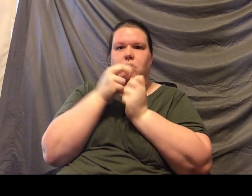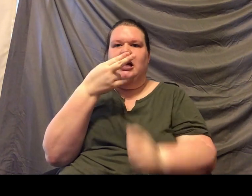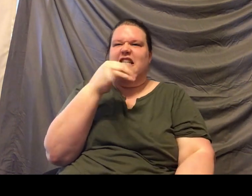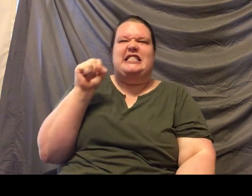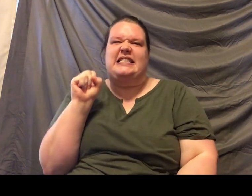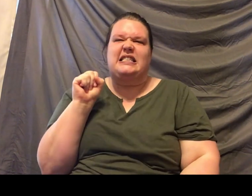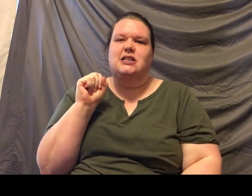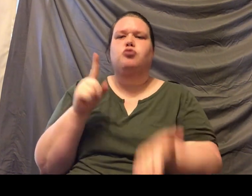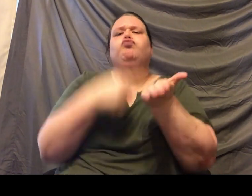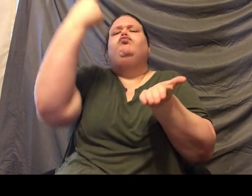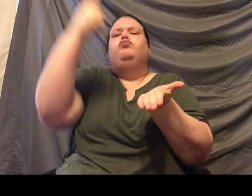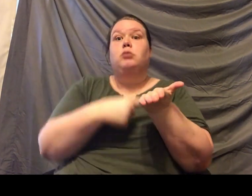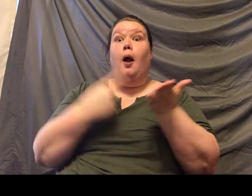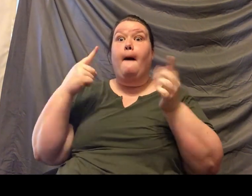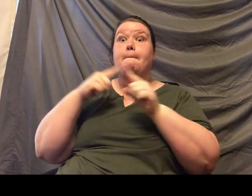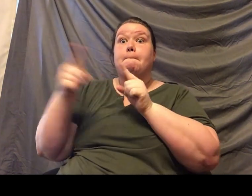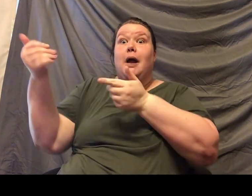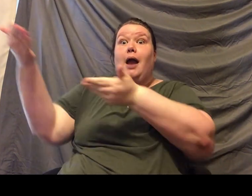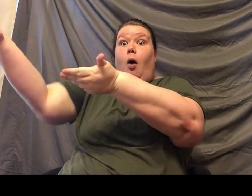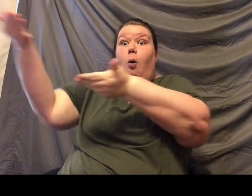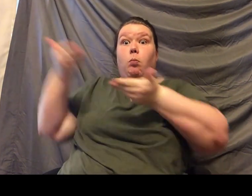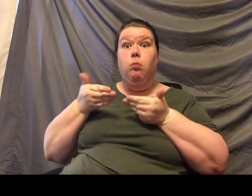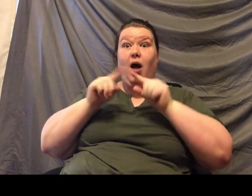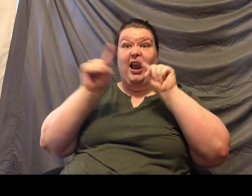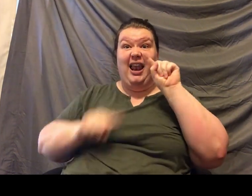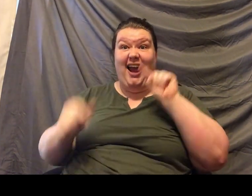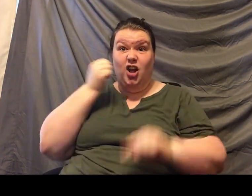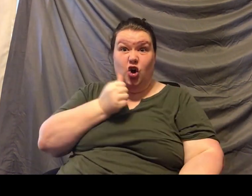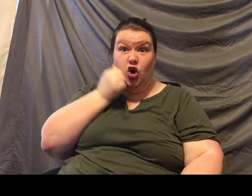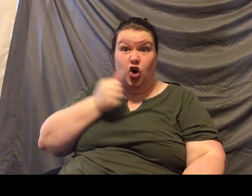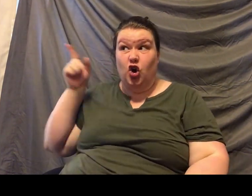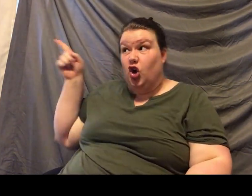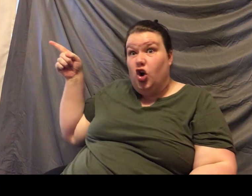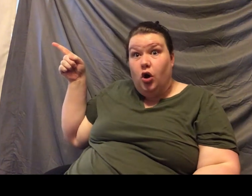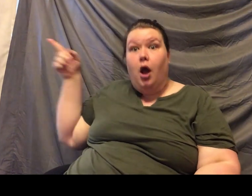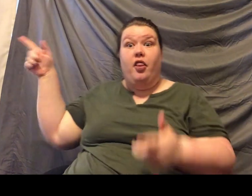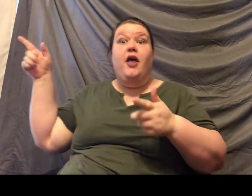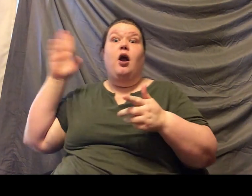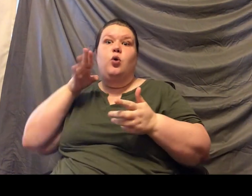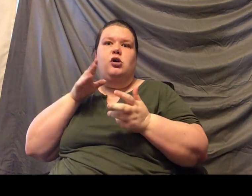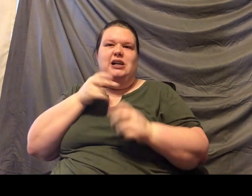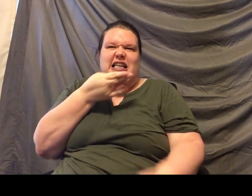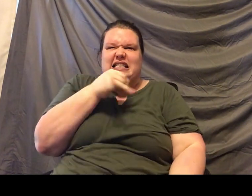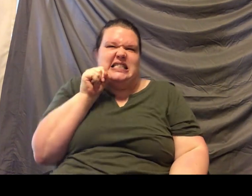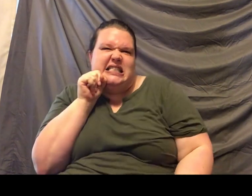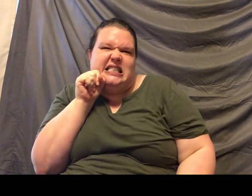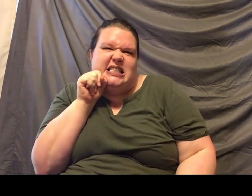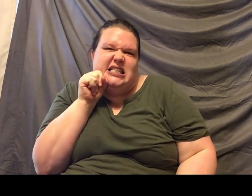so many noises coming out of both of them. They make a lot of noises where they talk to each other. They do a lot of kissing at each other. They do some hissing at each